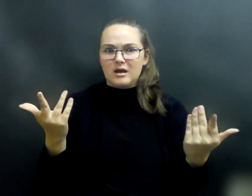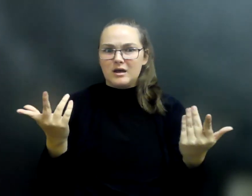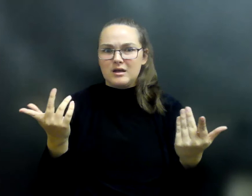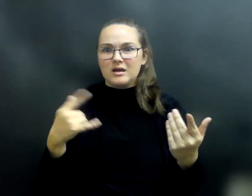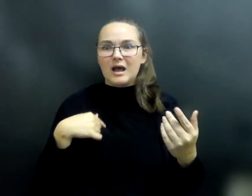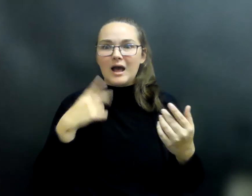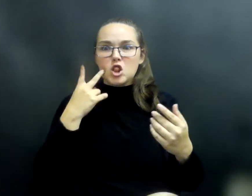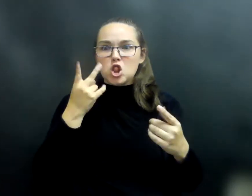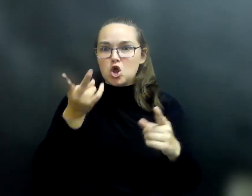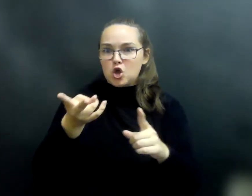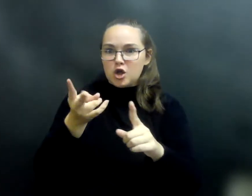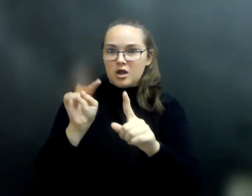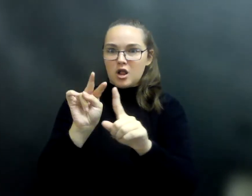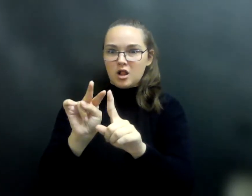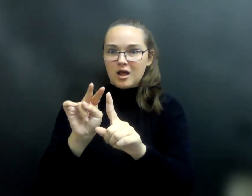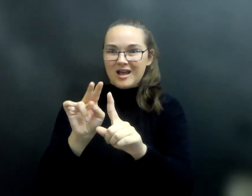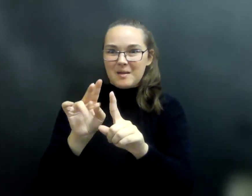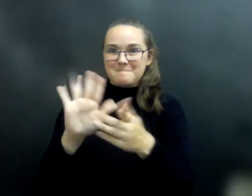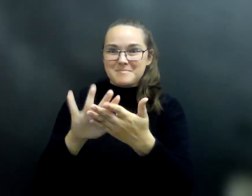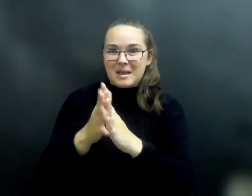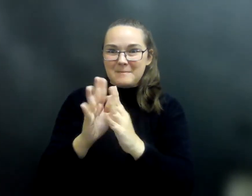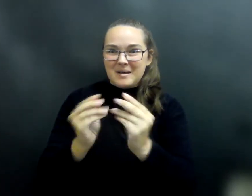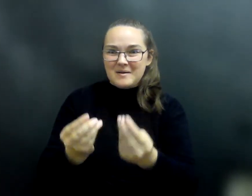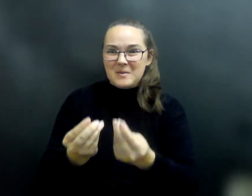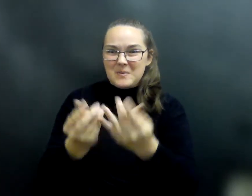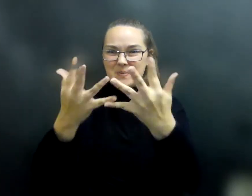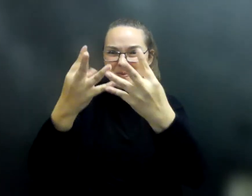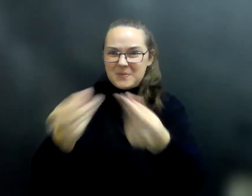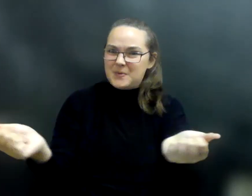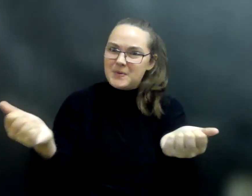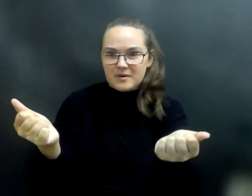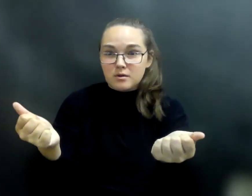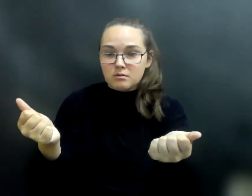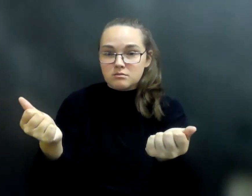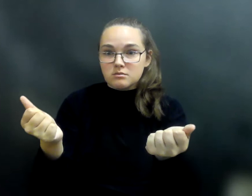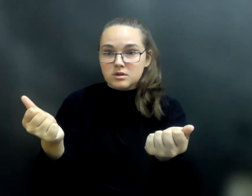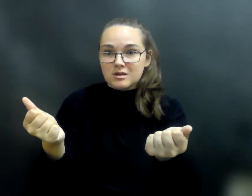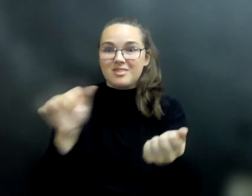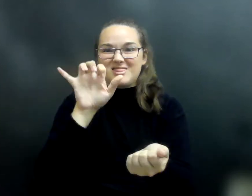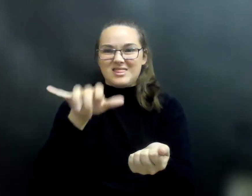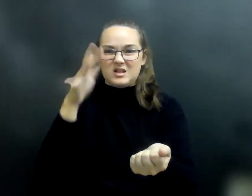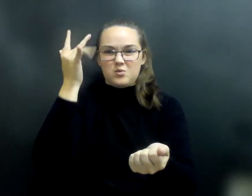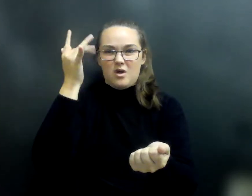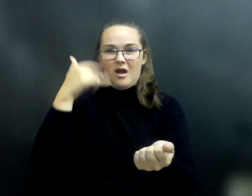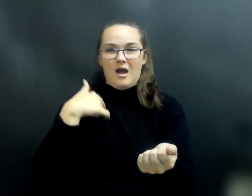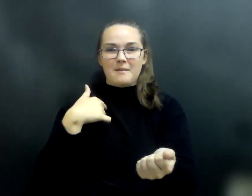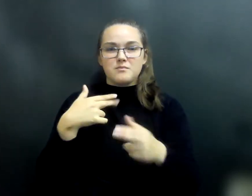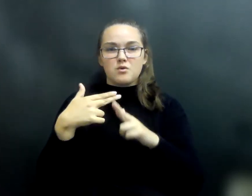for too long, it ignites and turns into a pile of ashes. That is why I am called piercing eyes.